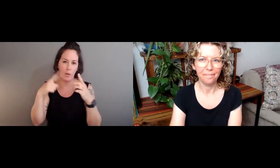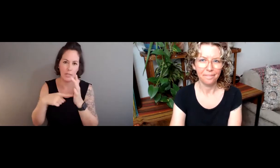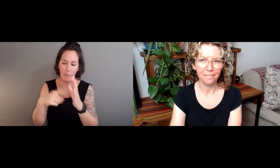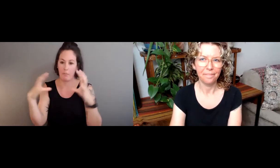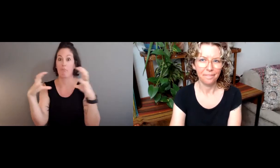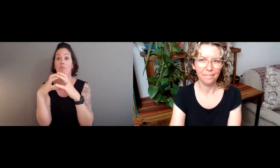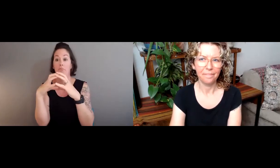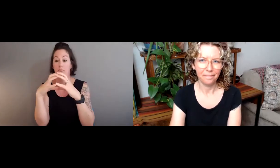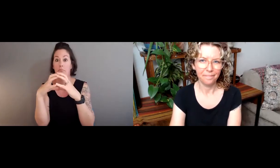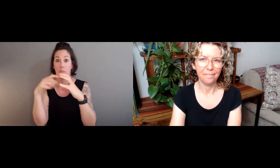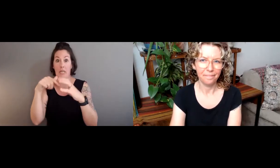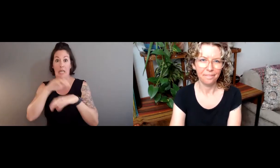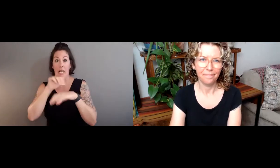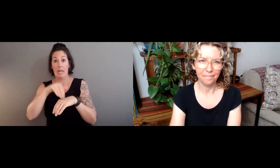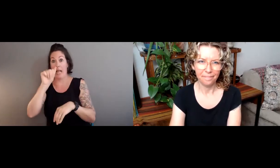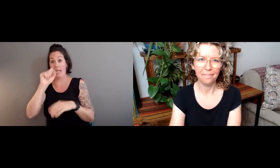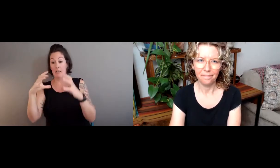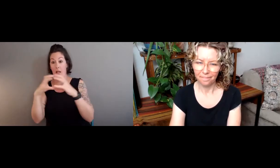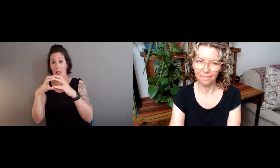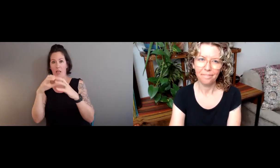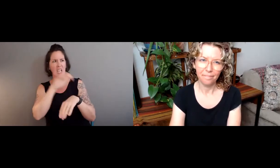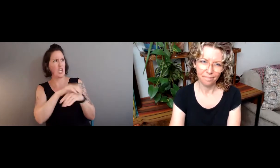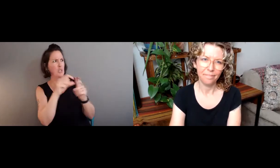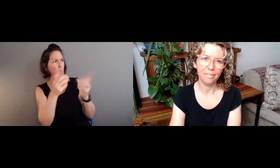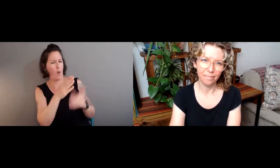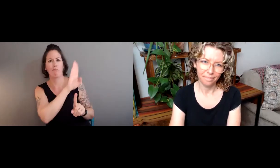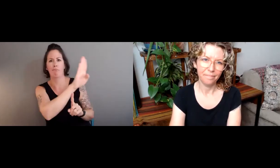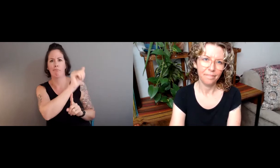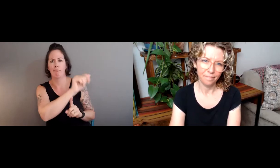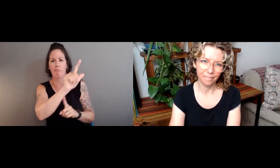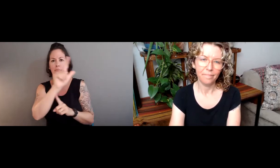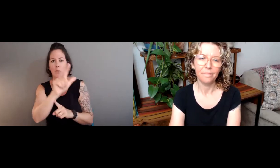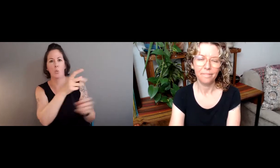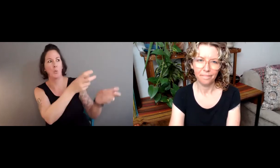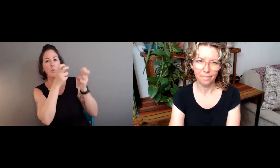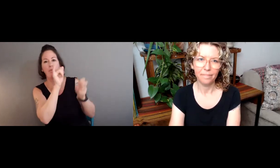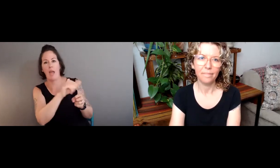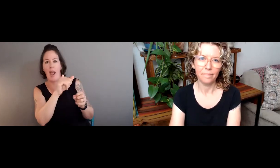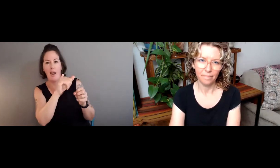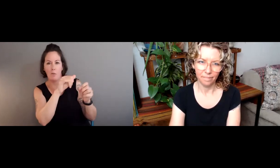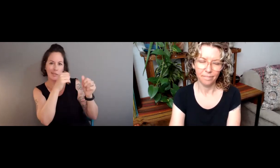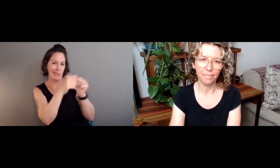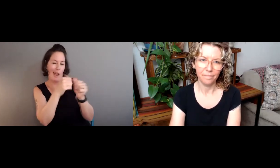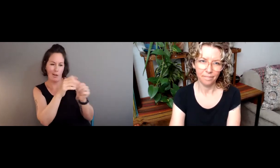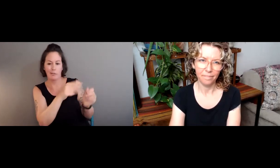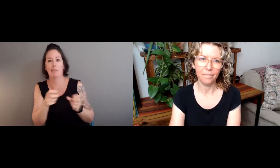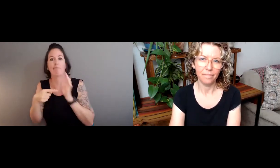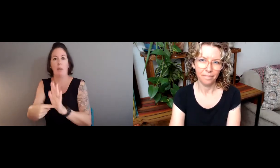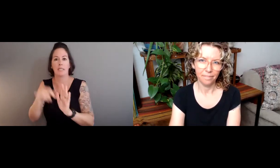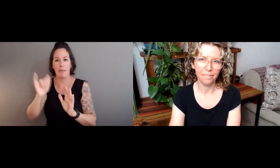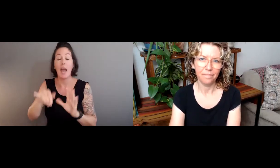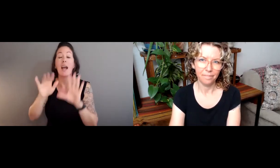So often we use a close translation. For example, the English word to represent